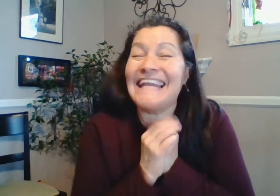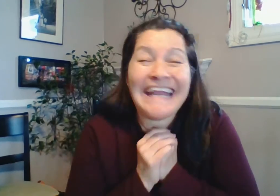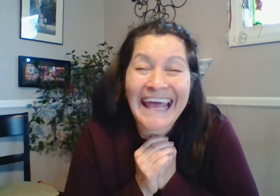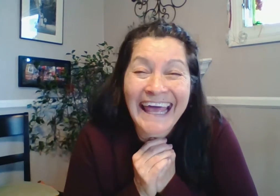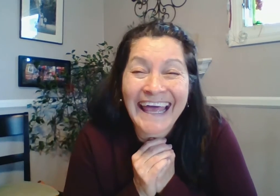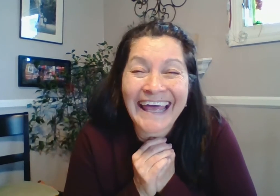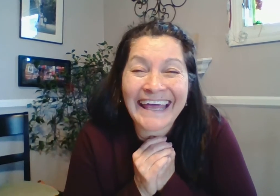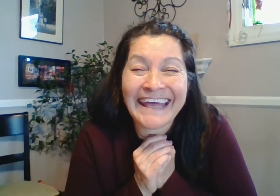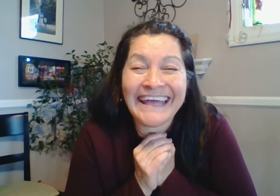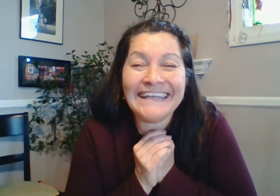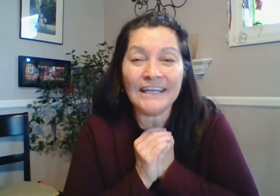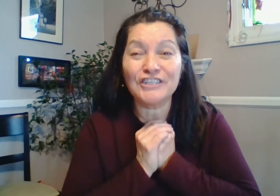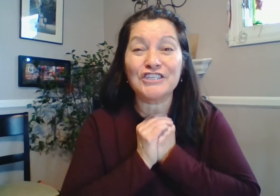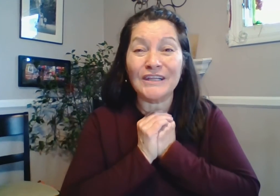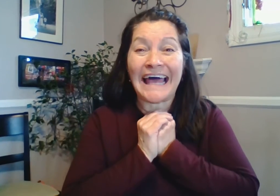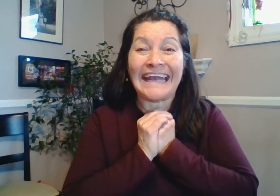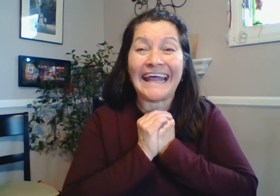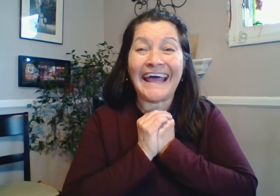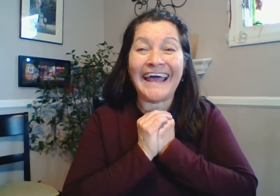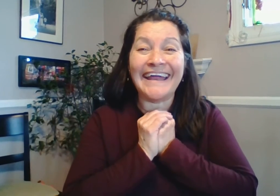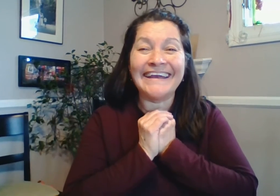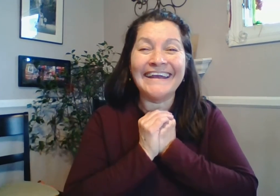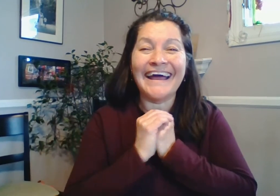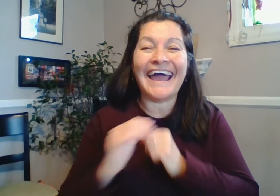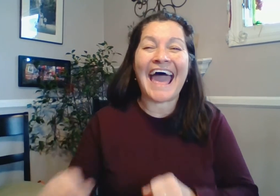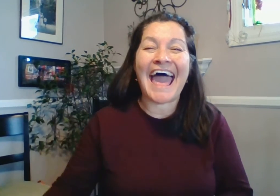let it in, did you let it in? Hey!